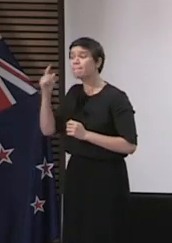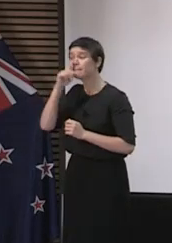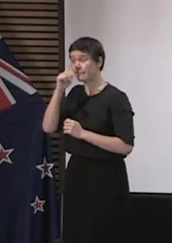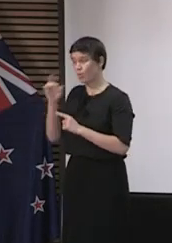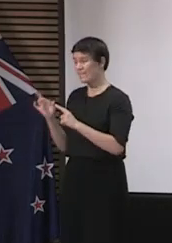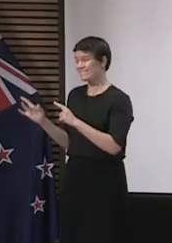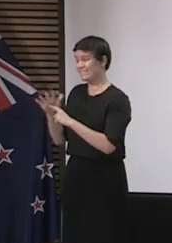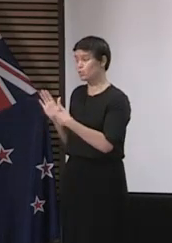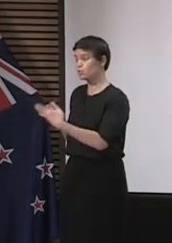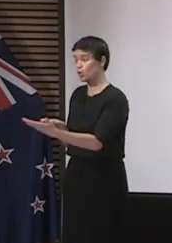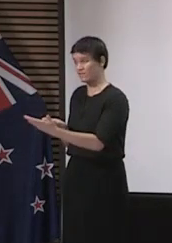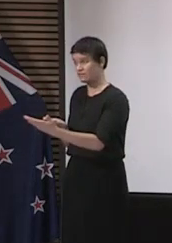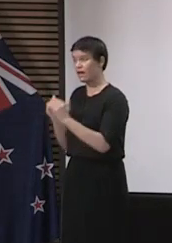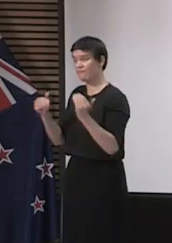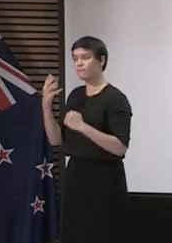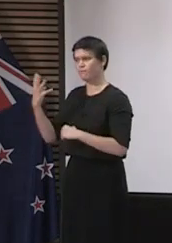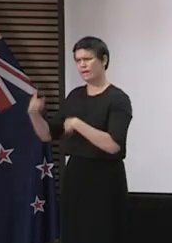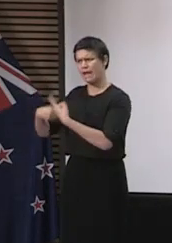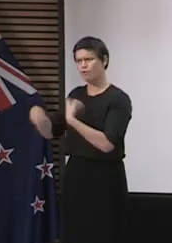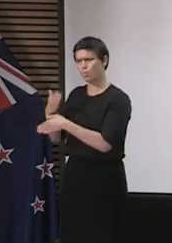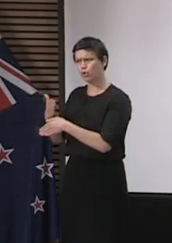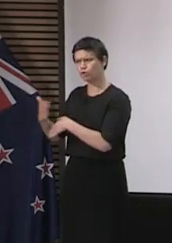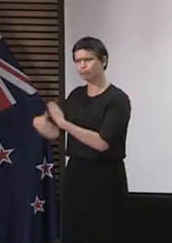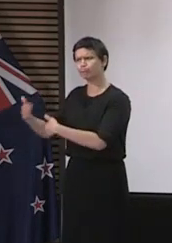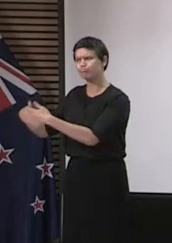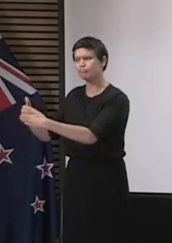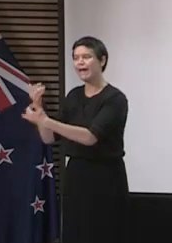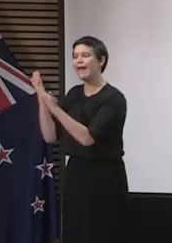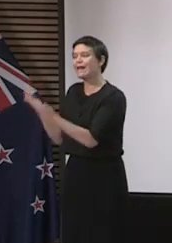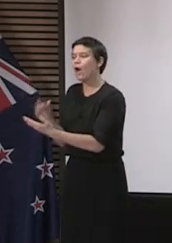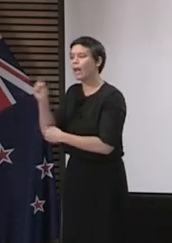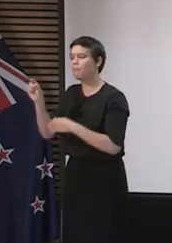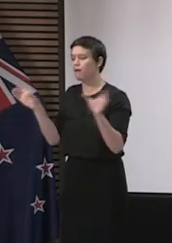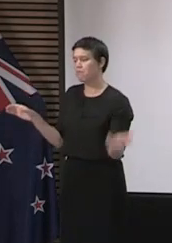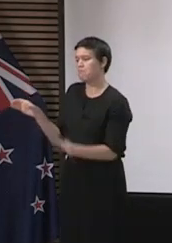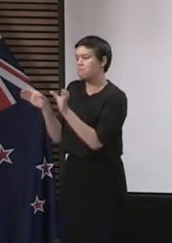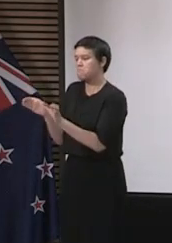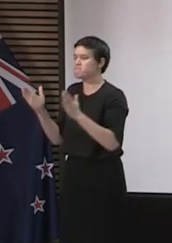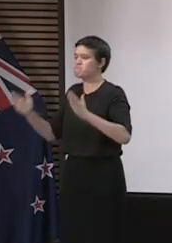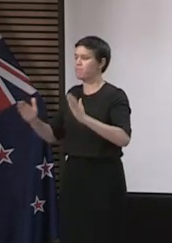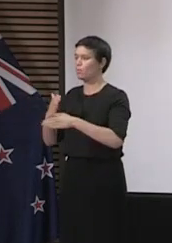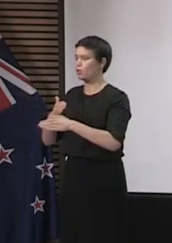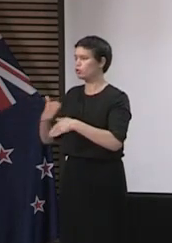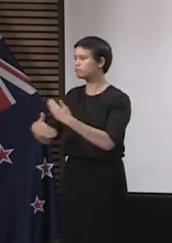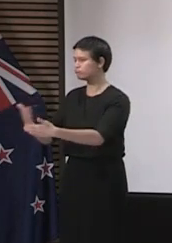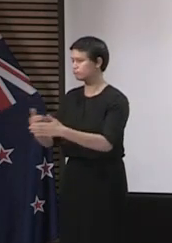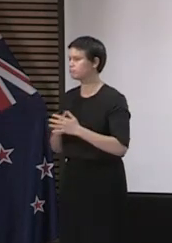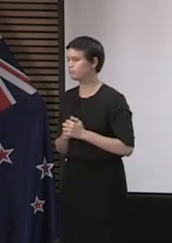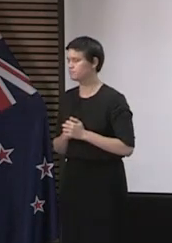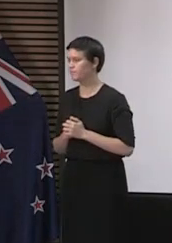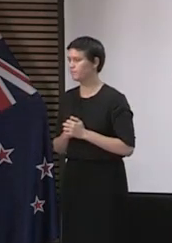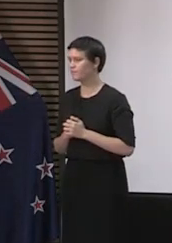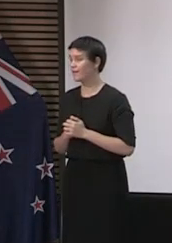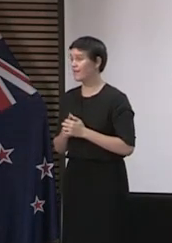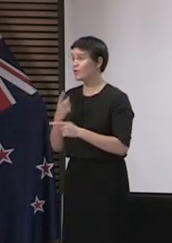services through that time. And we've been able to do that safely. So we just ask that people continue with all of those lessons. In terms of the